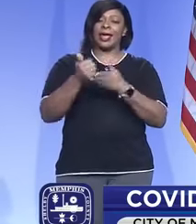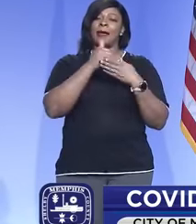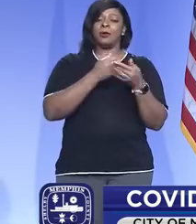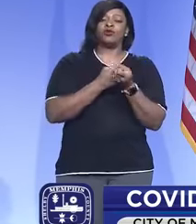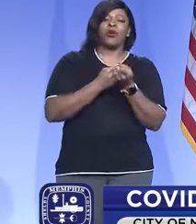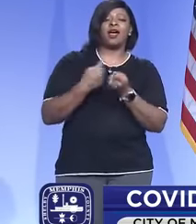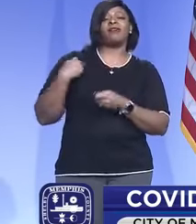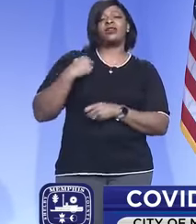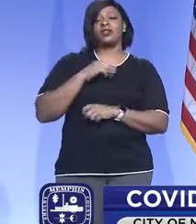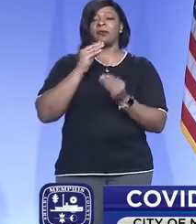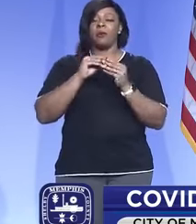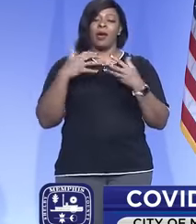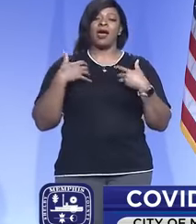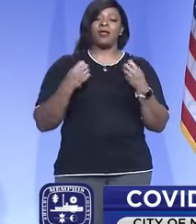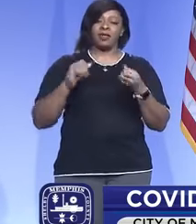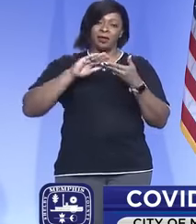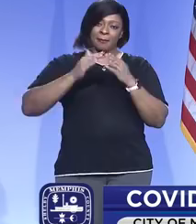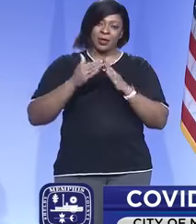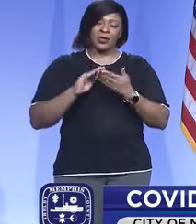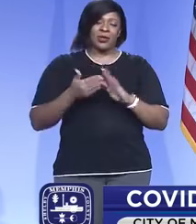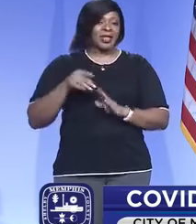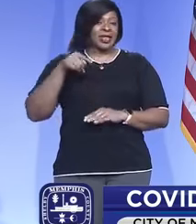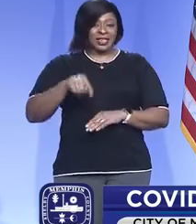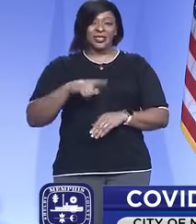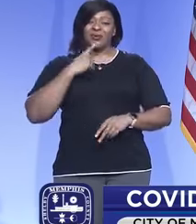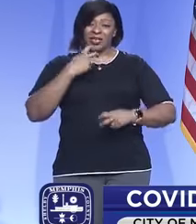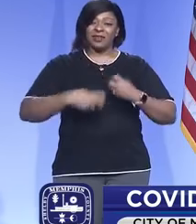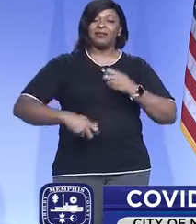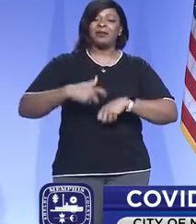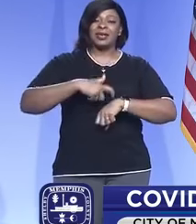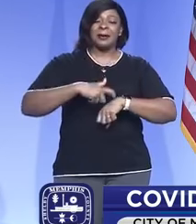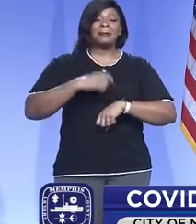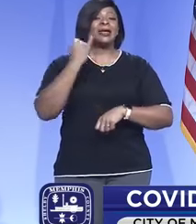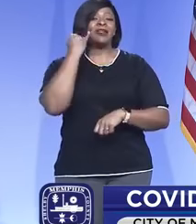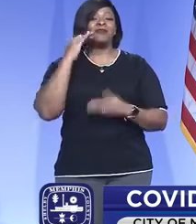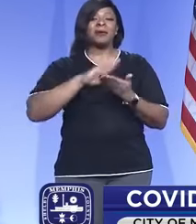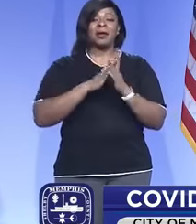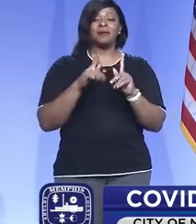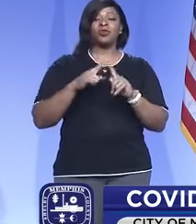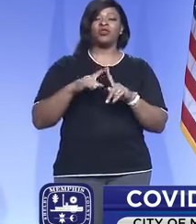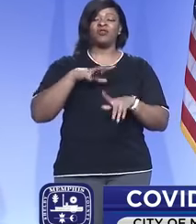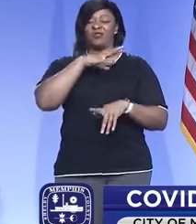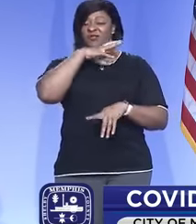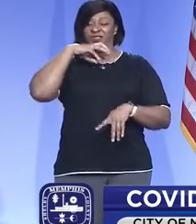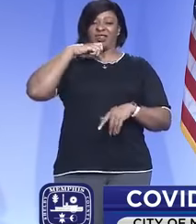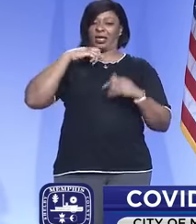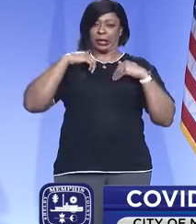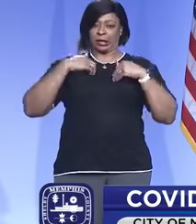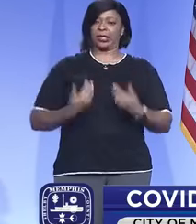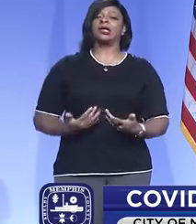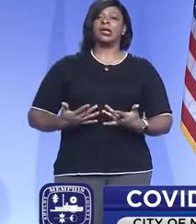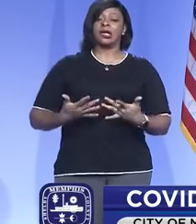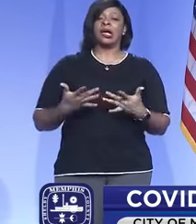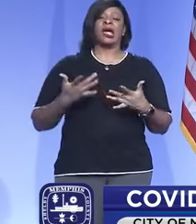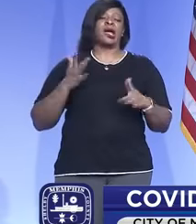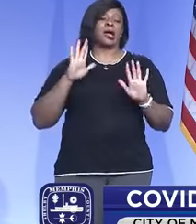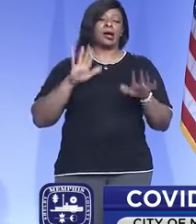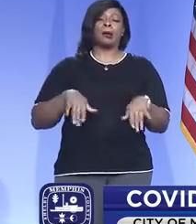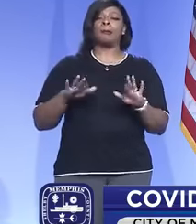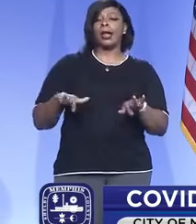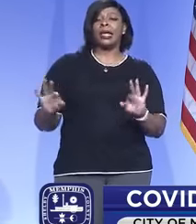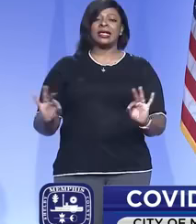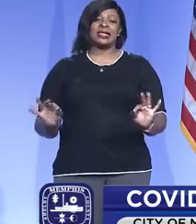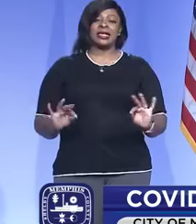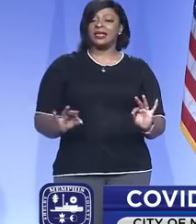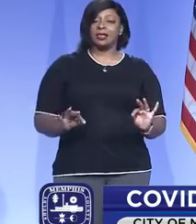us to be a healthier community. This is a difficult time, and if we become too fatigued and complacent, we